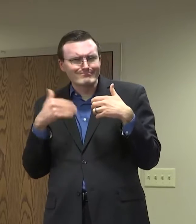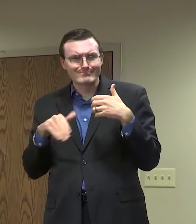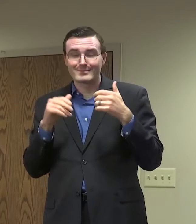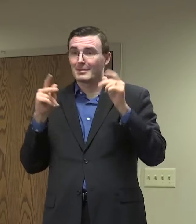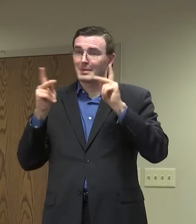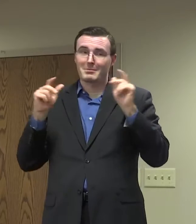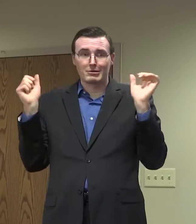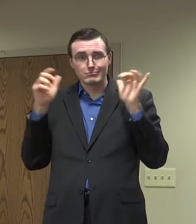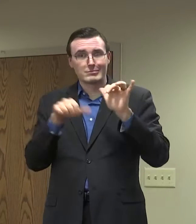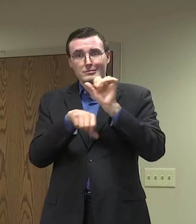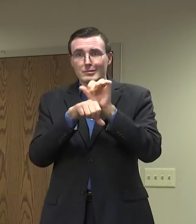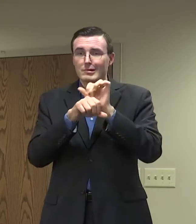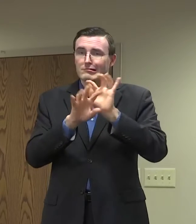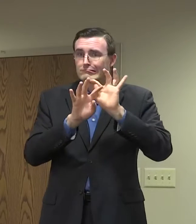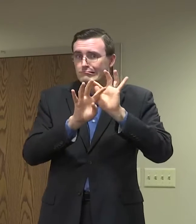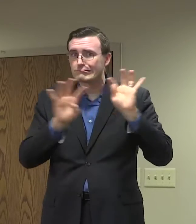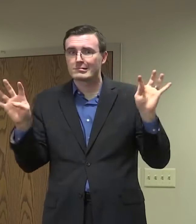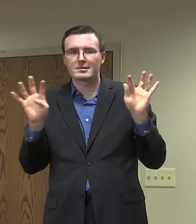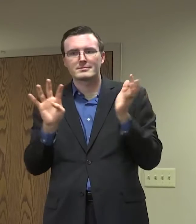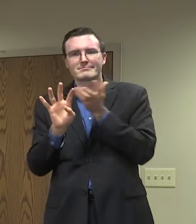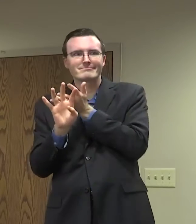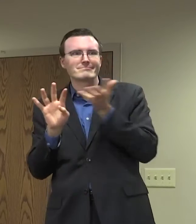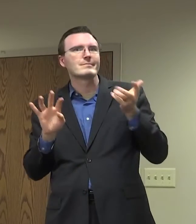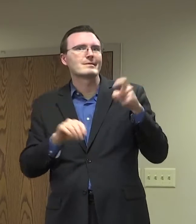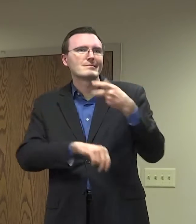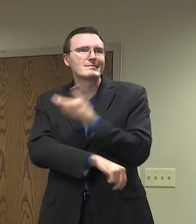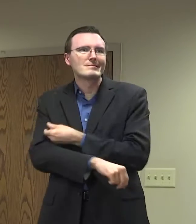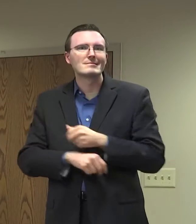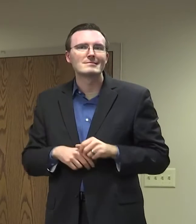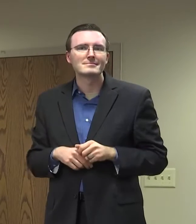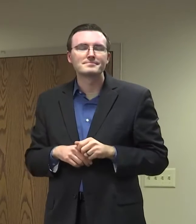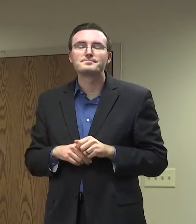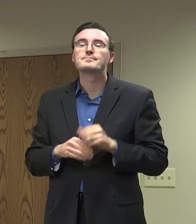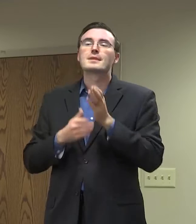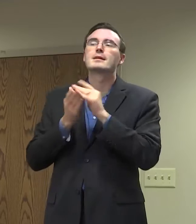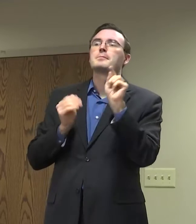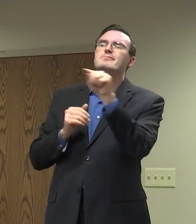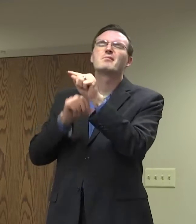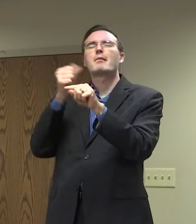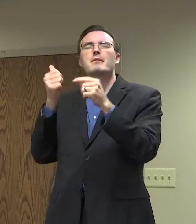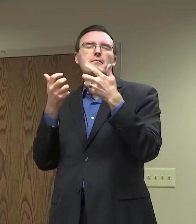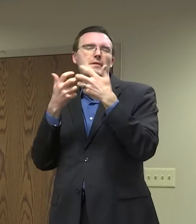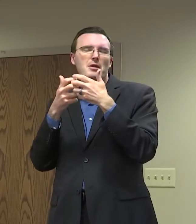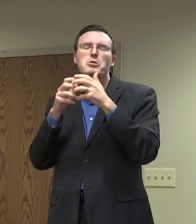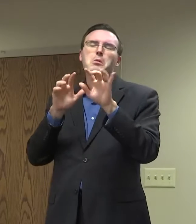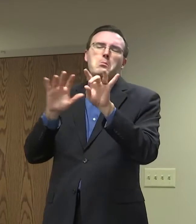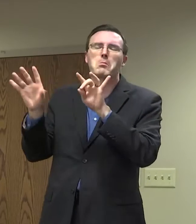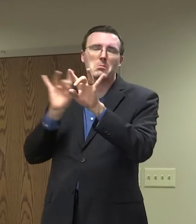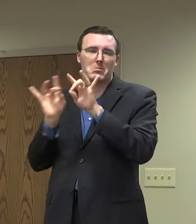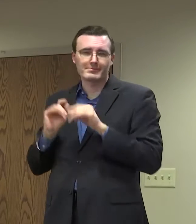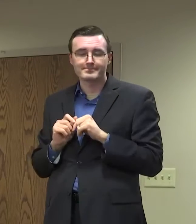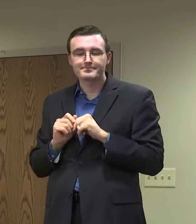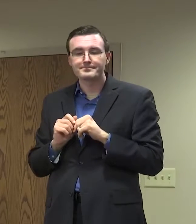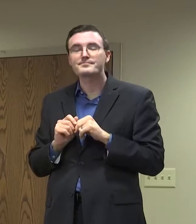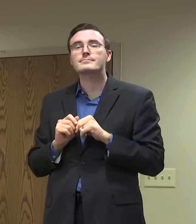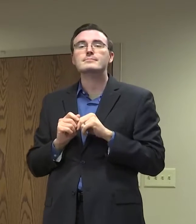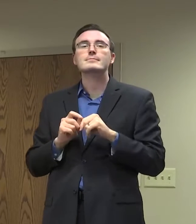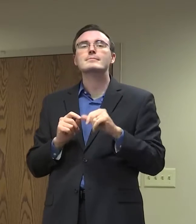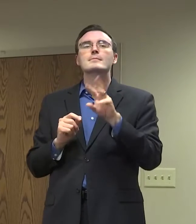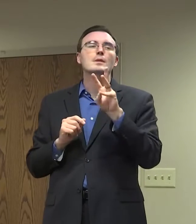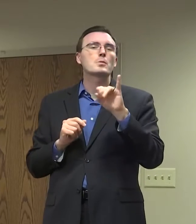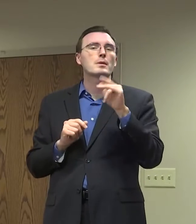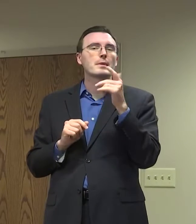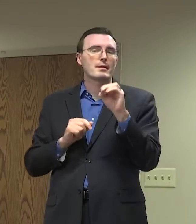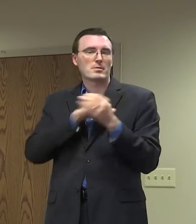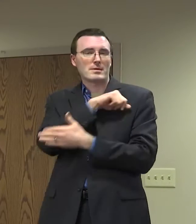frontline workers. Selected manufacturers. Corrections, including our Winnebago County Jail. That includes both